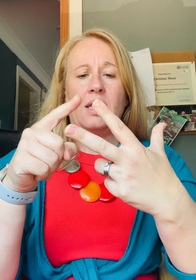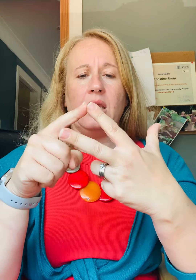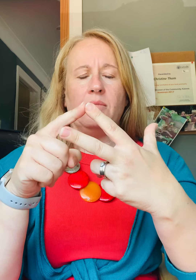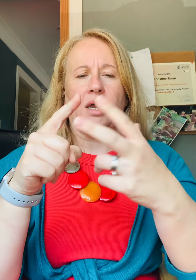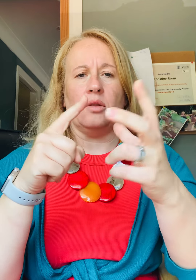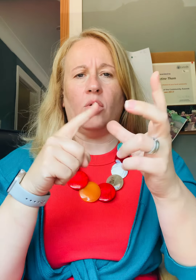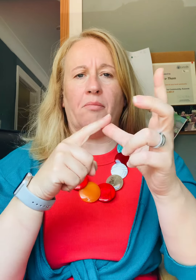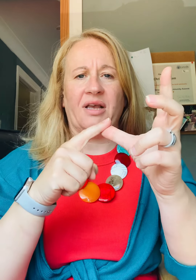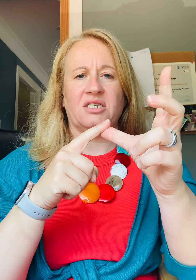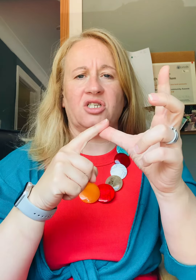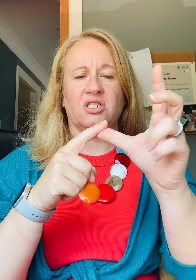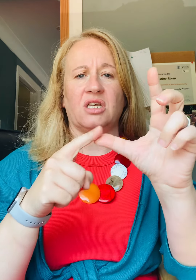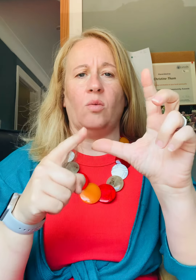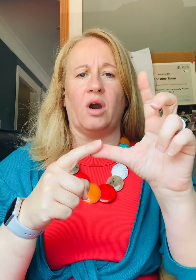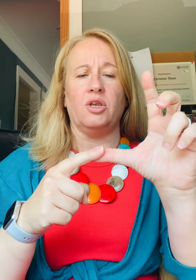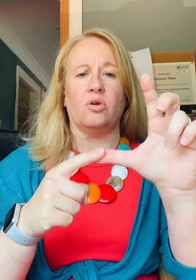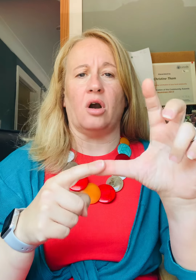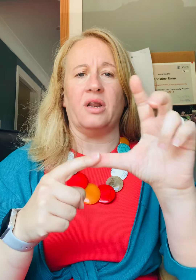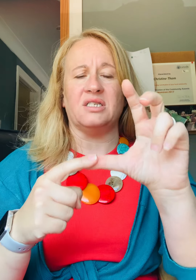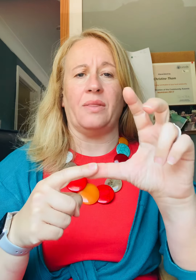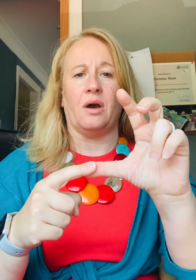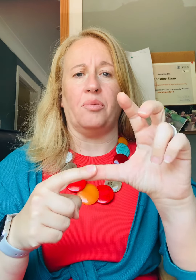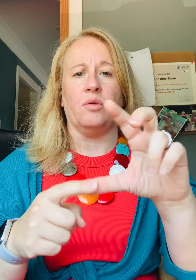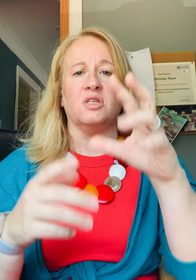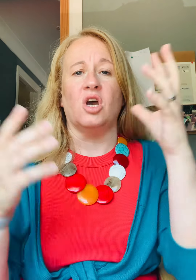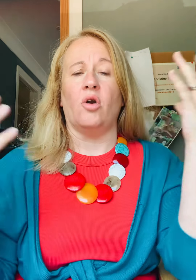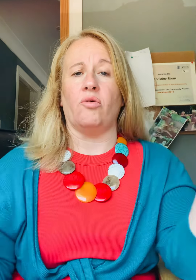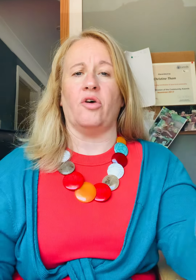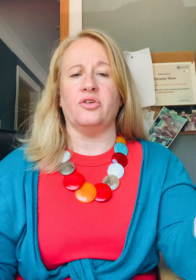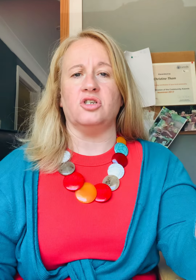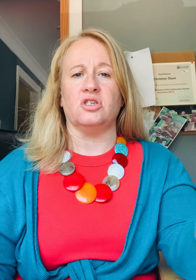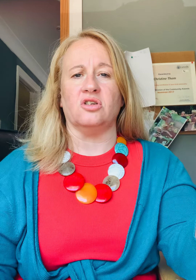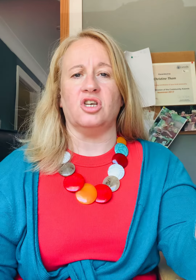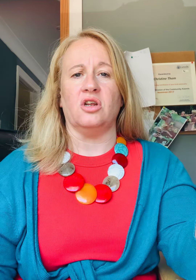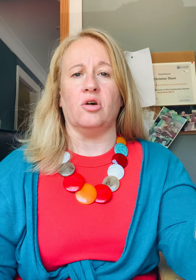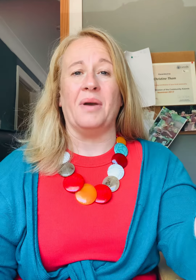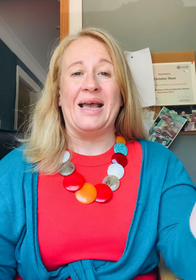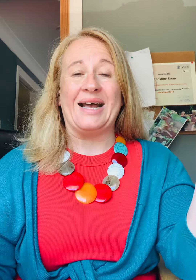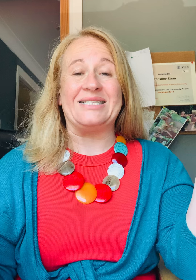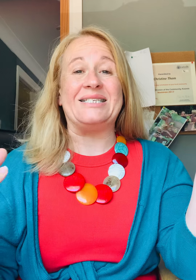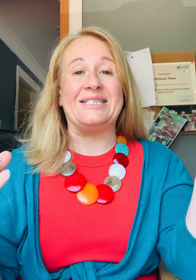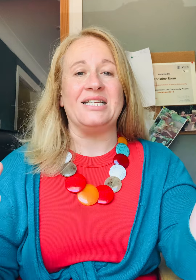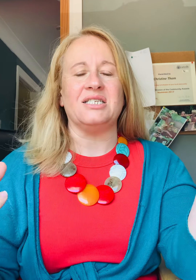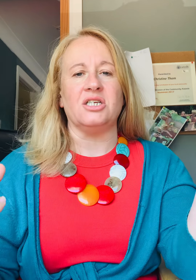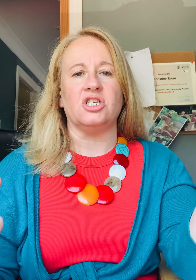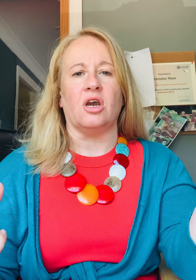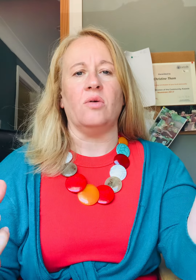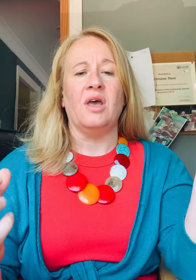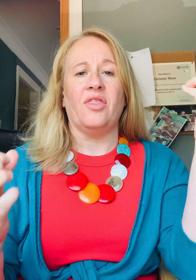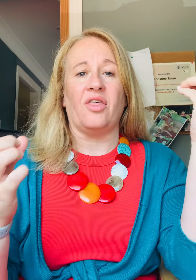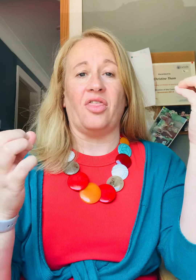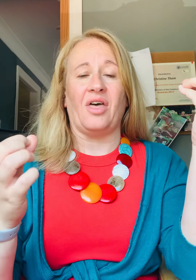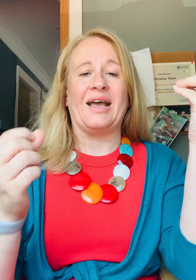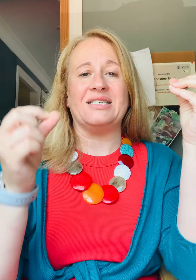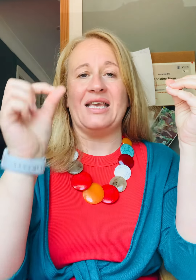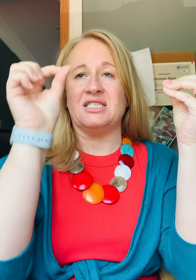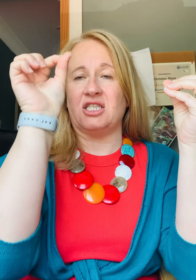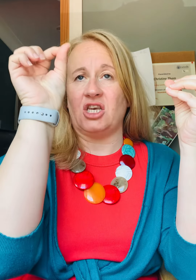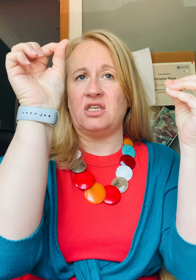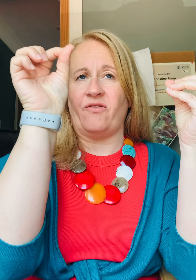email or message to say why you can't attend that appointment rather than just not turning up. And statistics show that that is 34